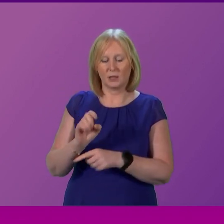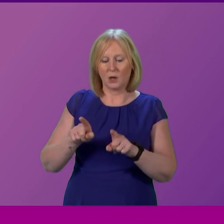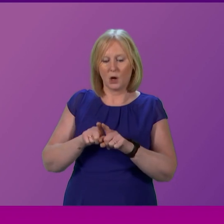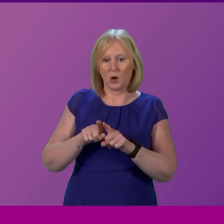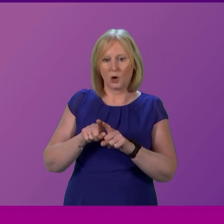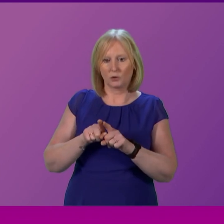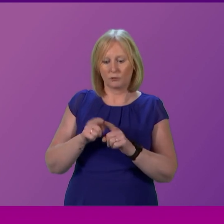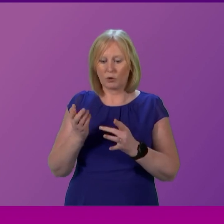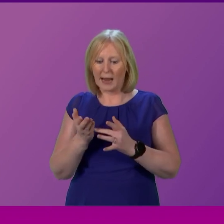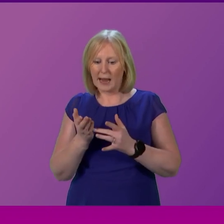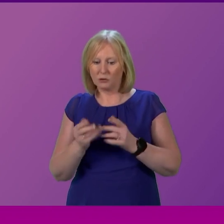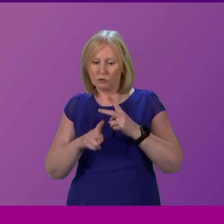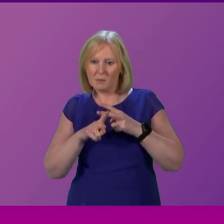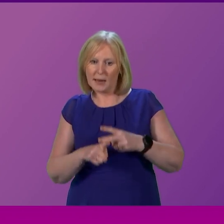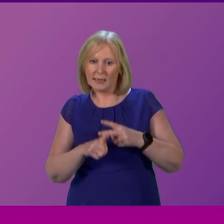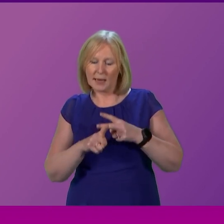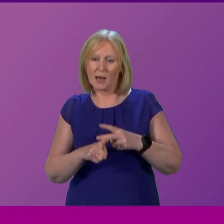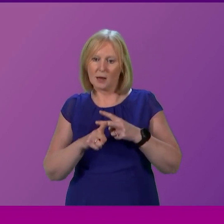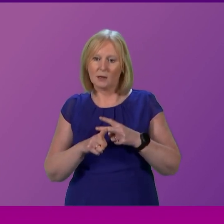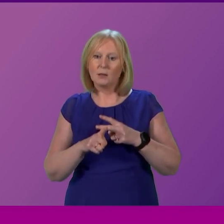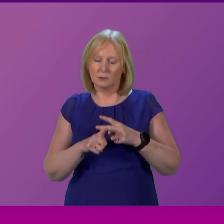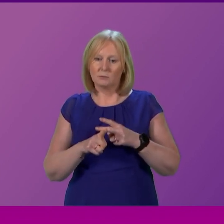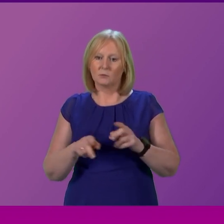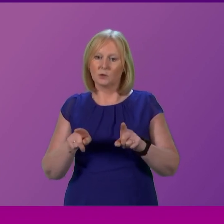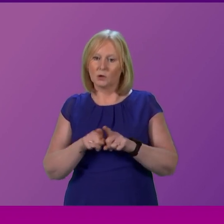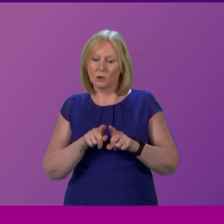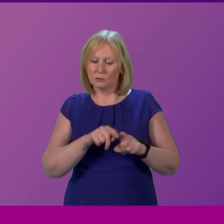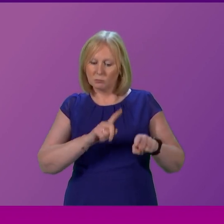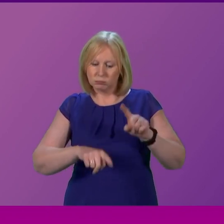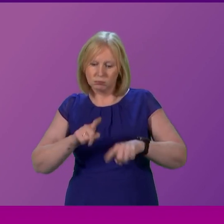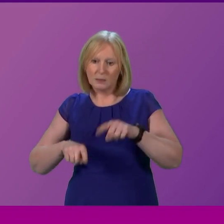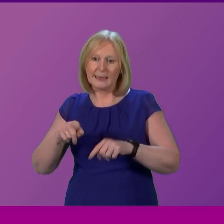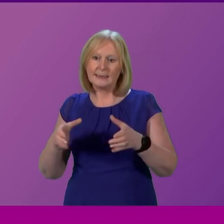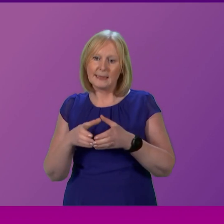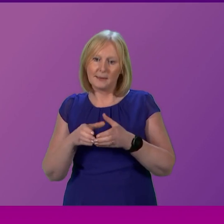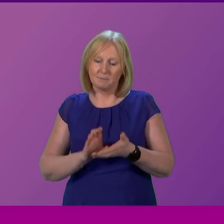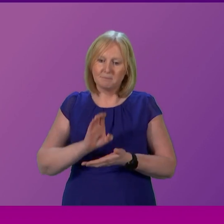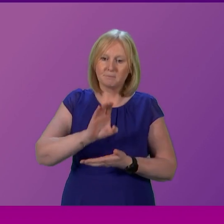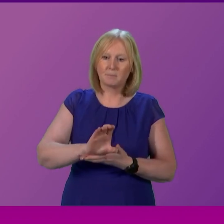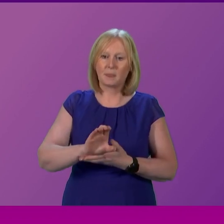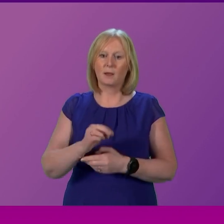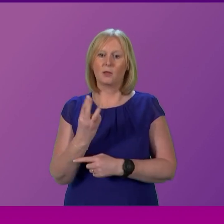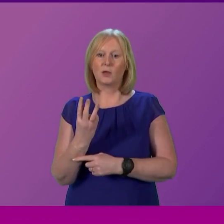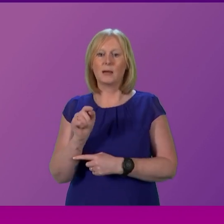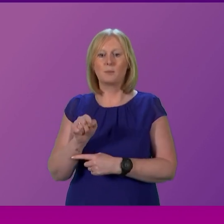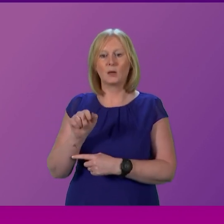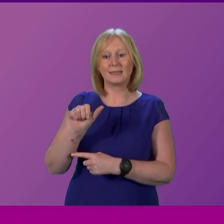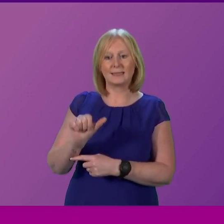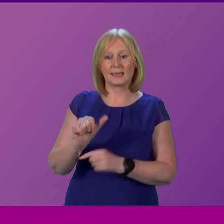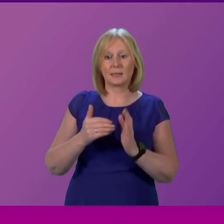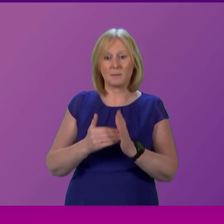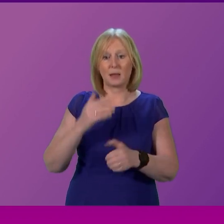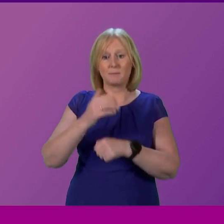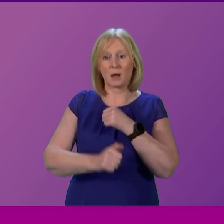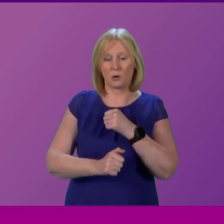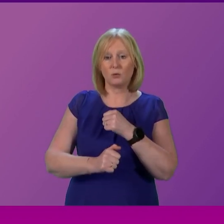arrangements and £40 million to enhance the multidisciplinary teams. A further £3.6 million of funding has been made